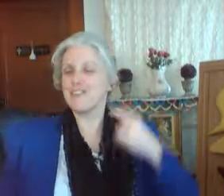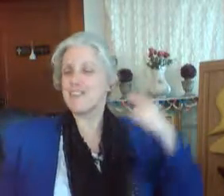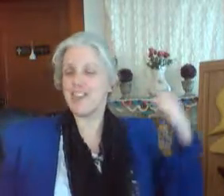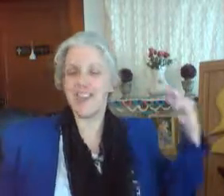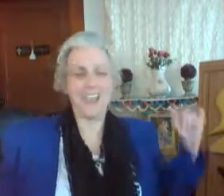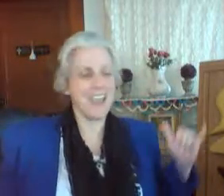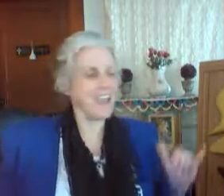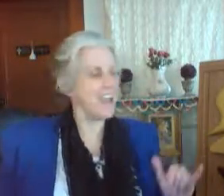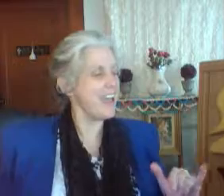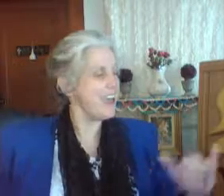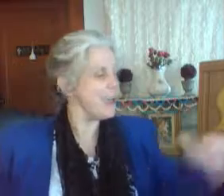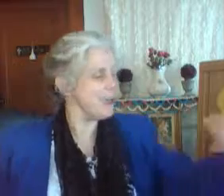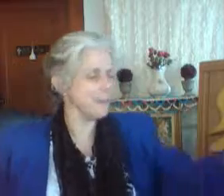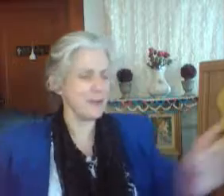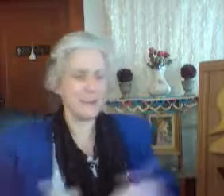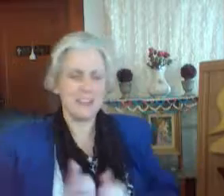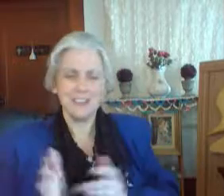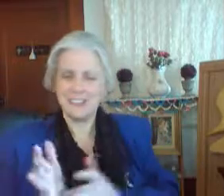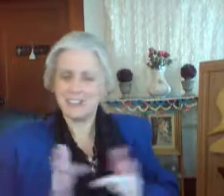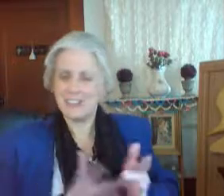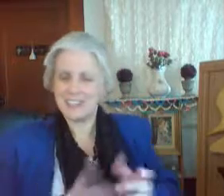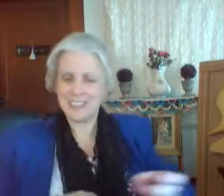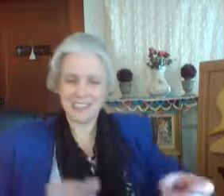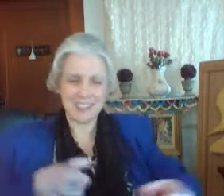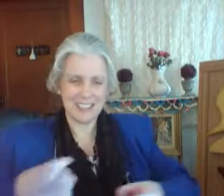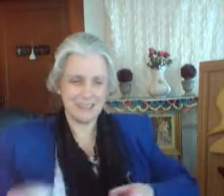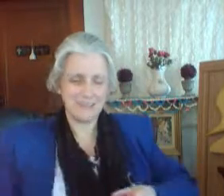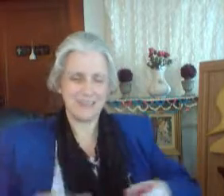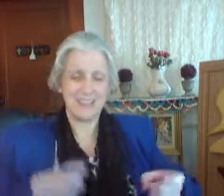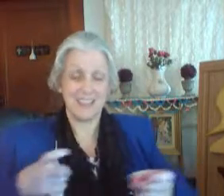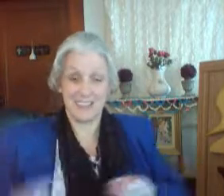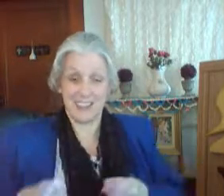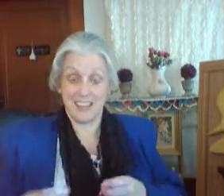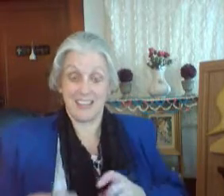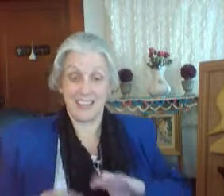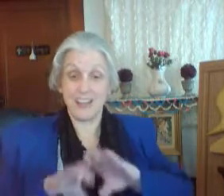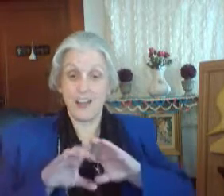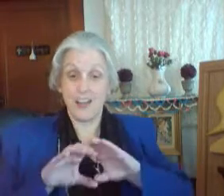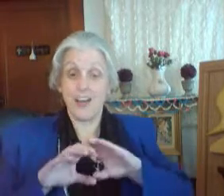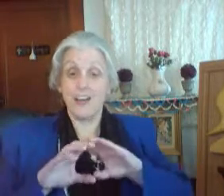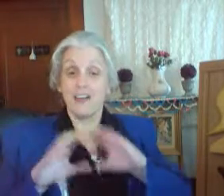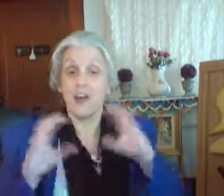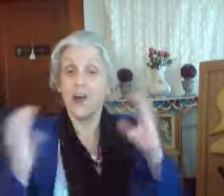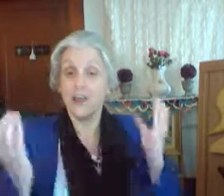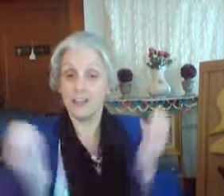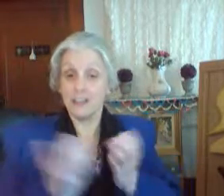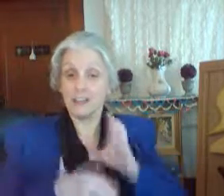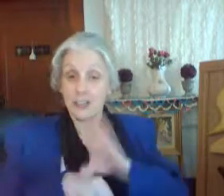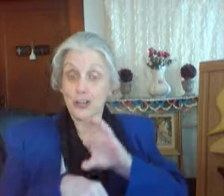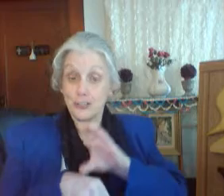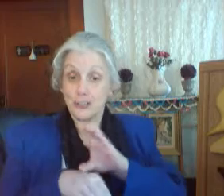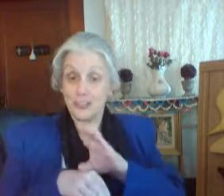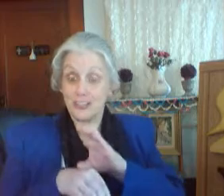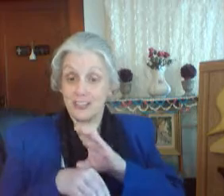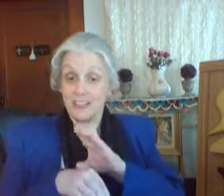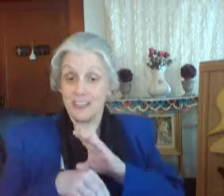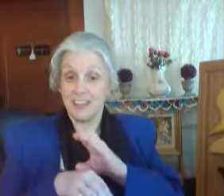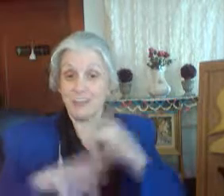The ramps of hope and final, O God, will